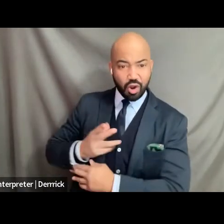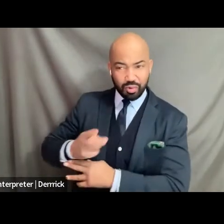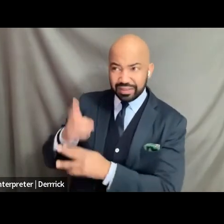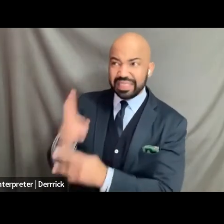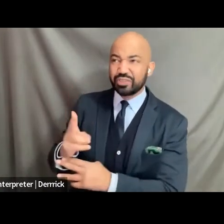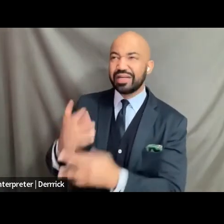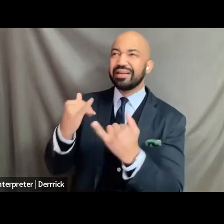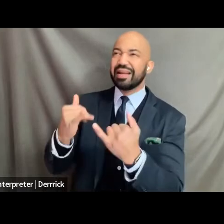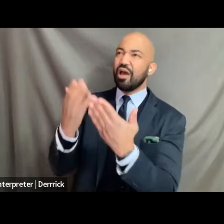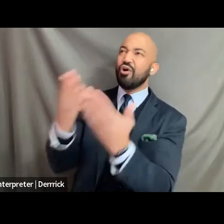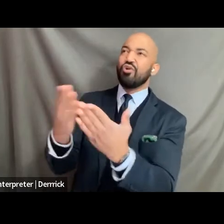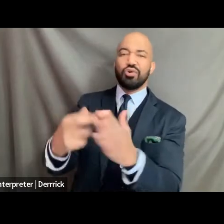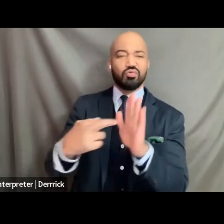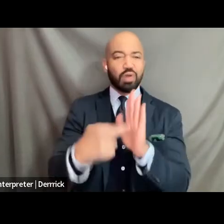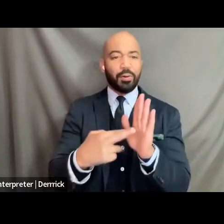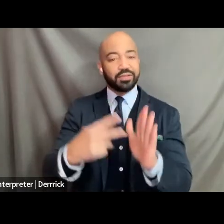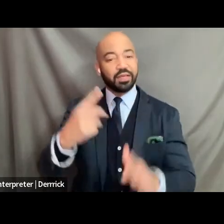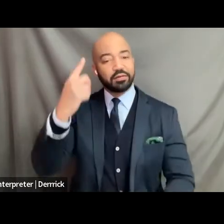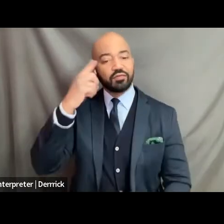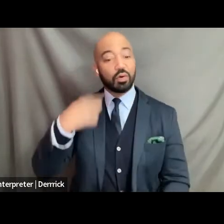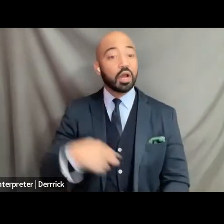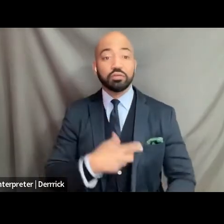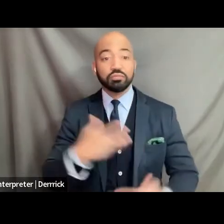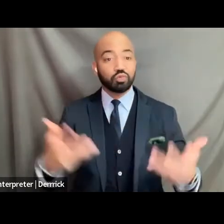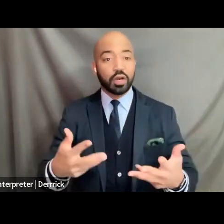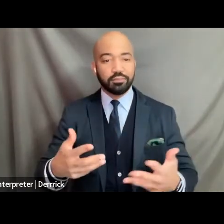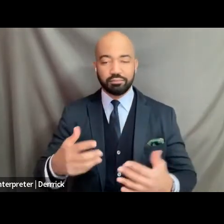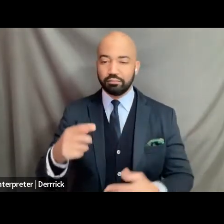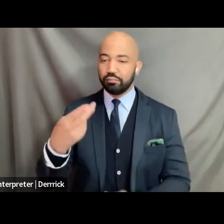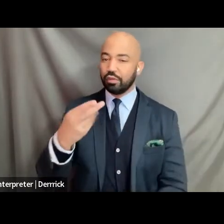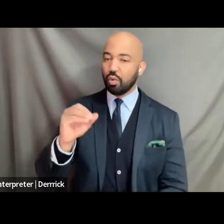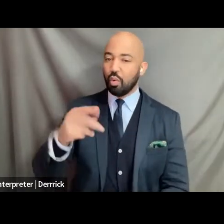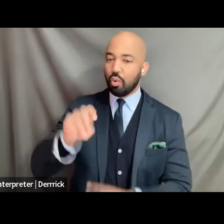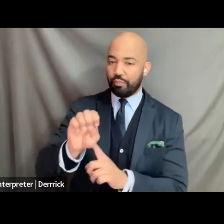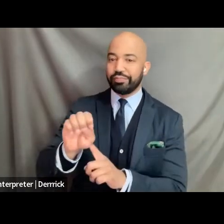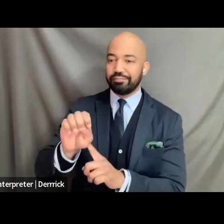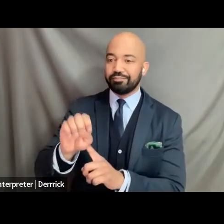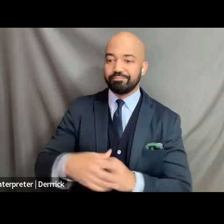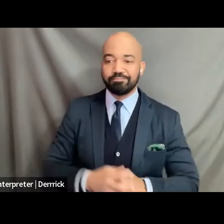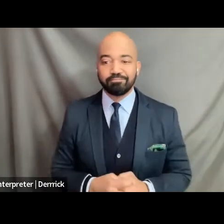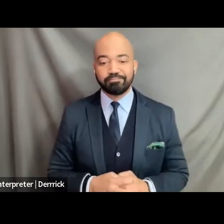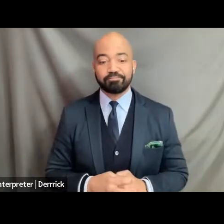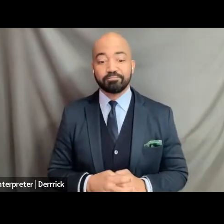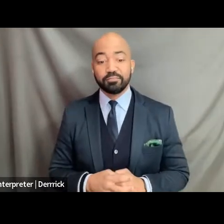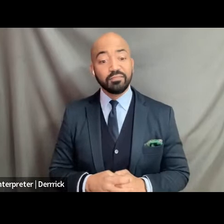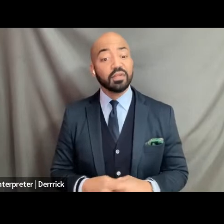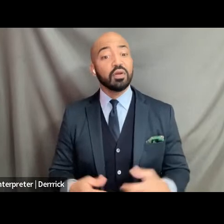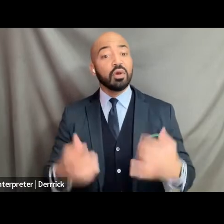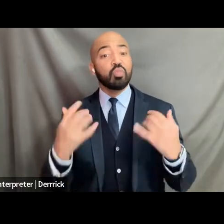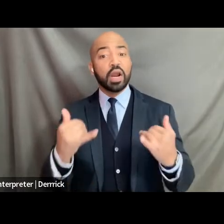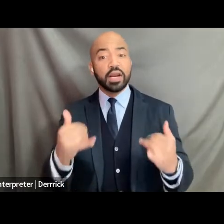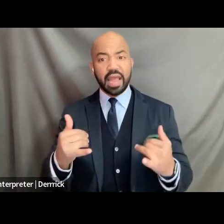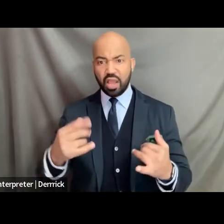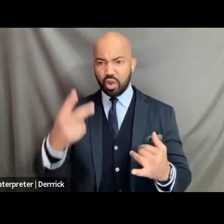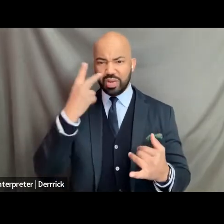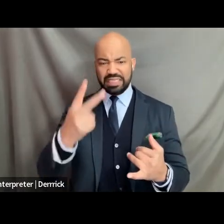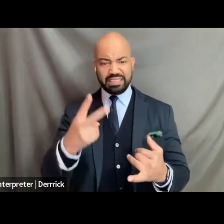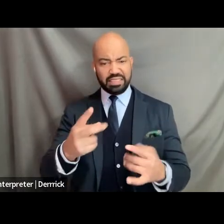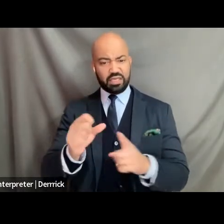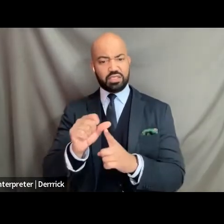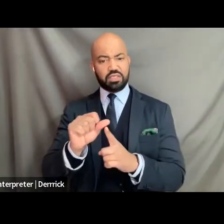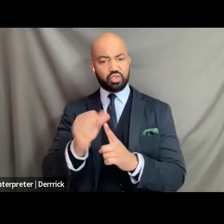this at that at this moment at this juncture we are seeing an impasse where